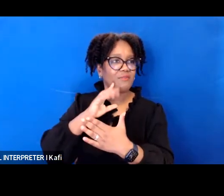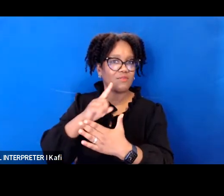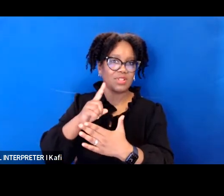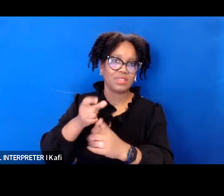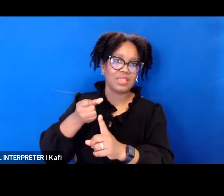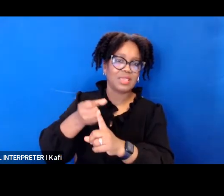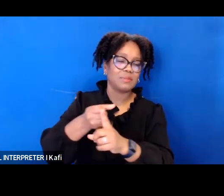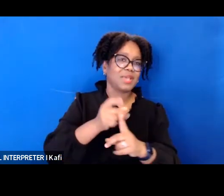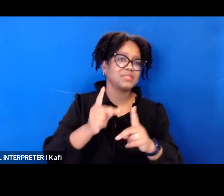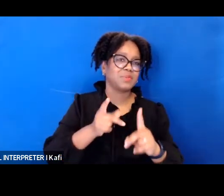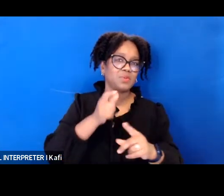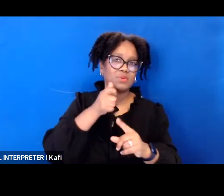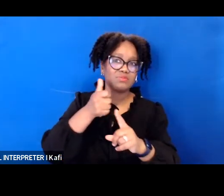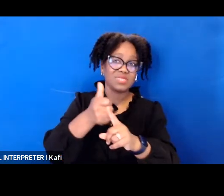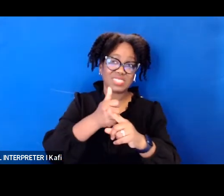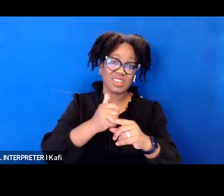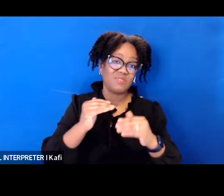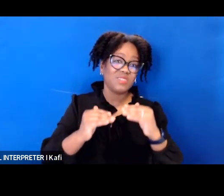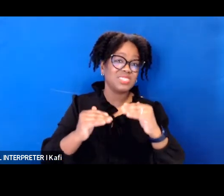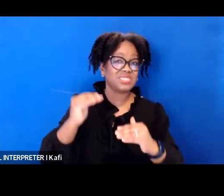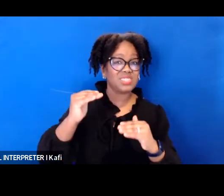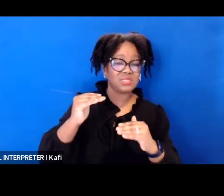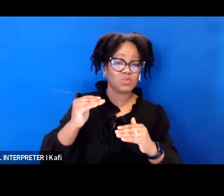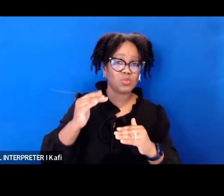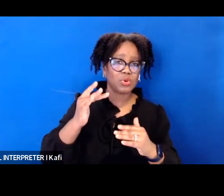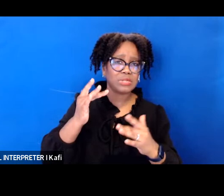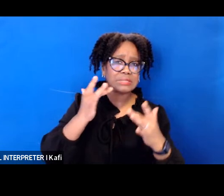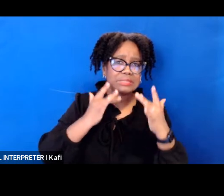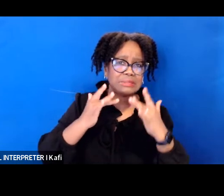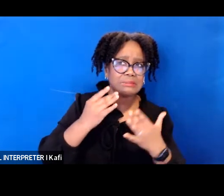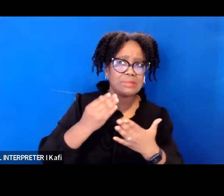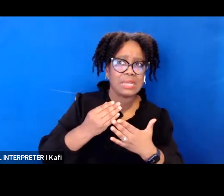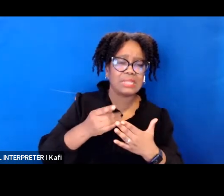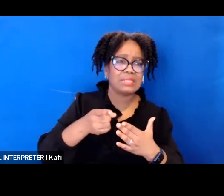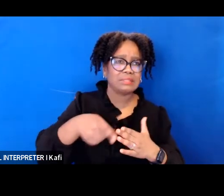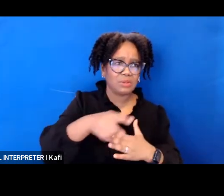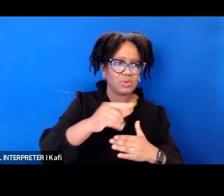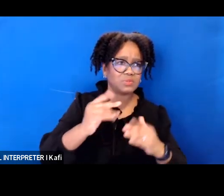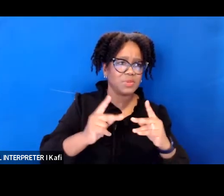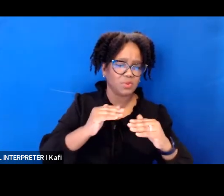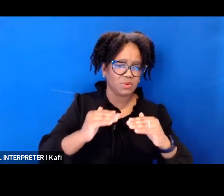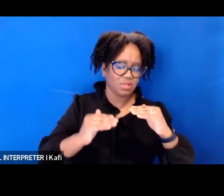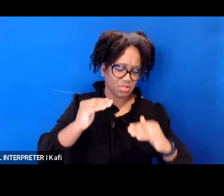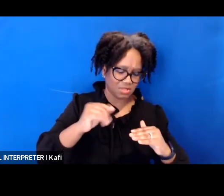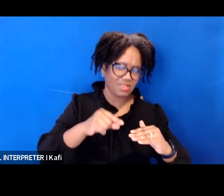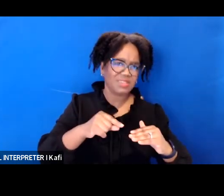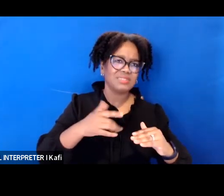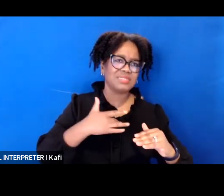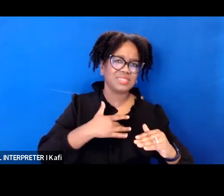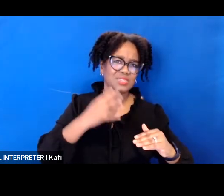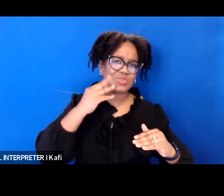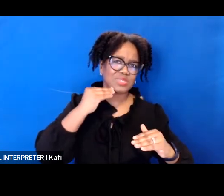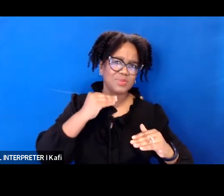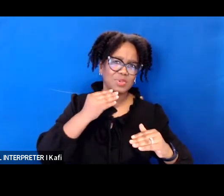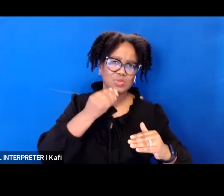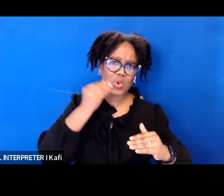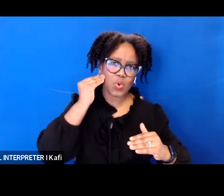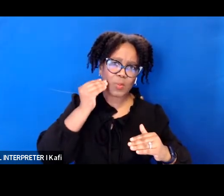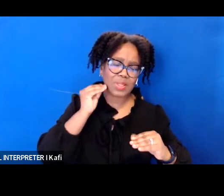who face a disproportionately severe risk of experiencing homelessness and complications from covet we need